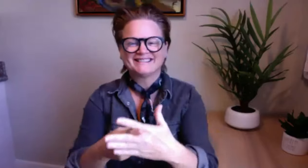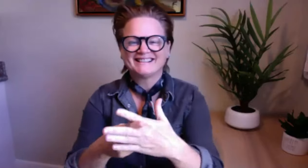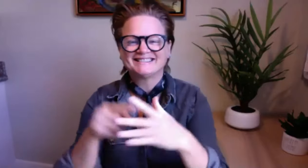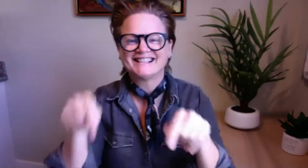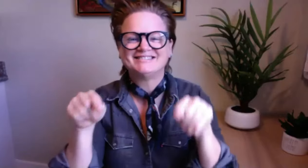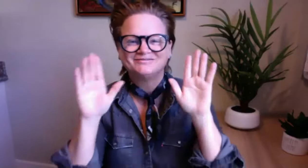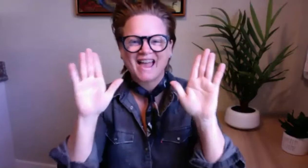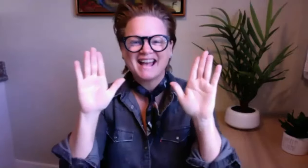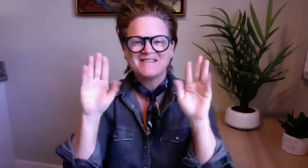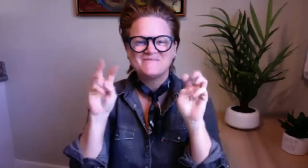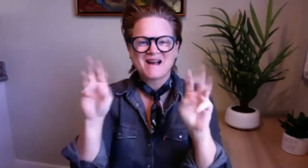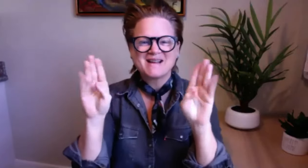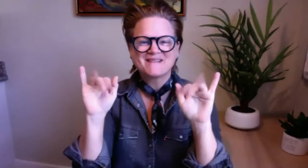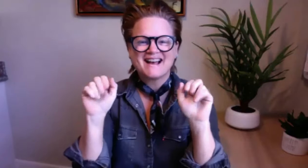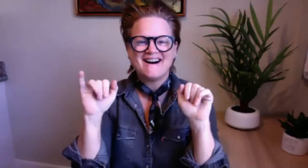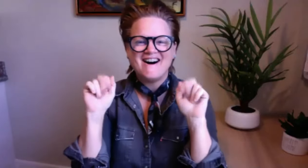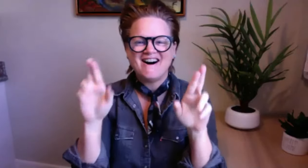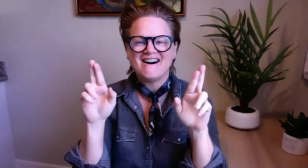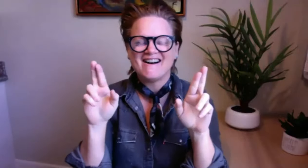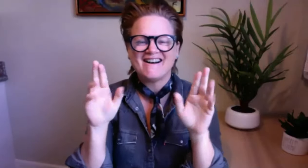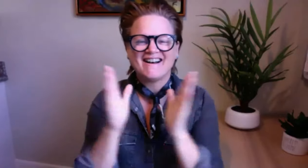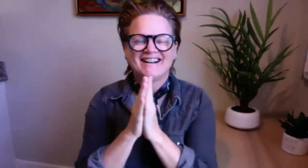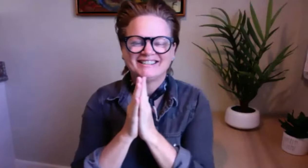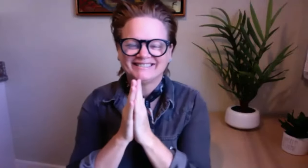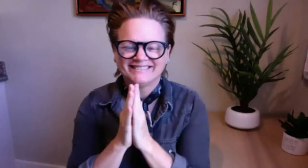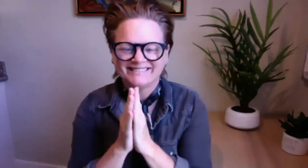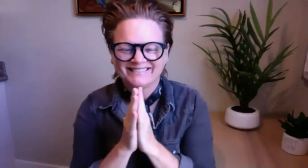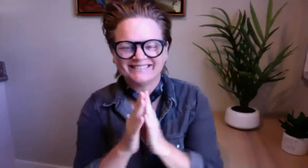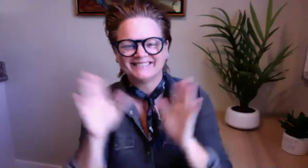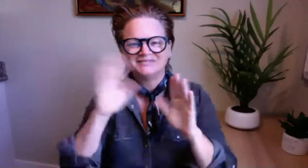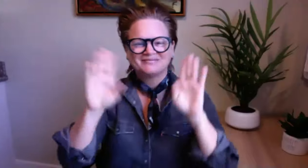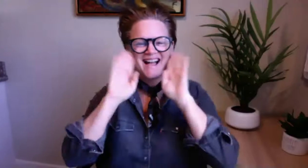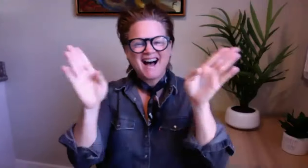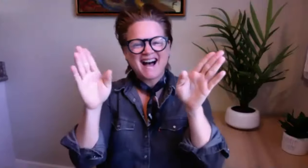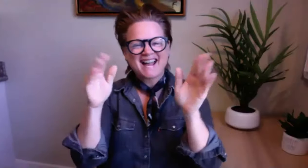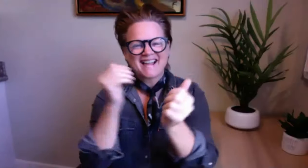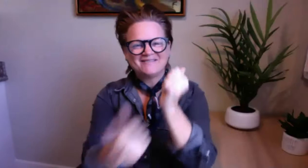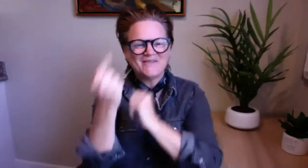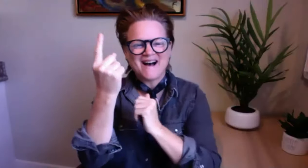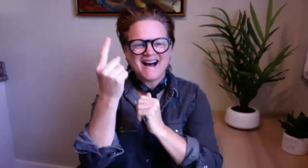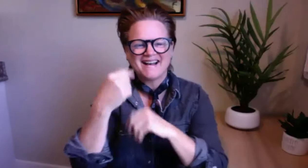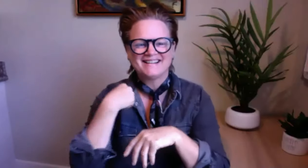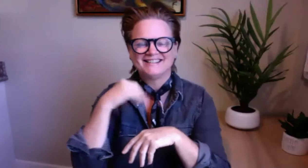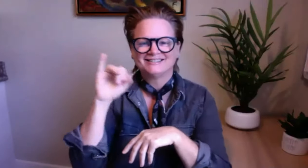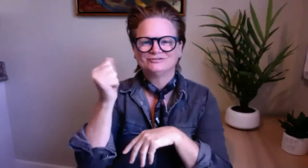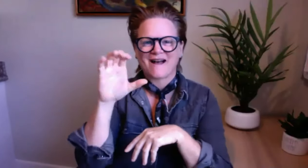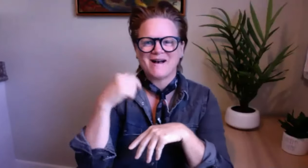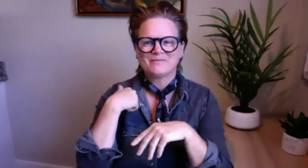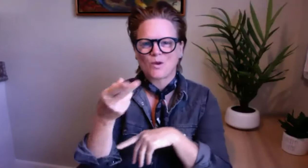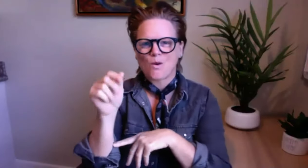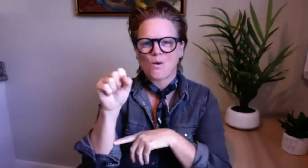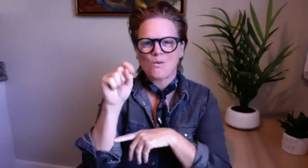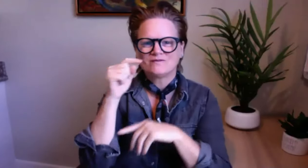okay we will go ahead and start this fantastic webinar hello